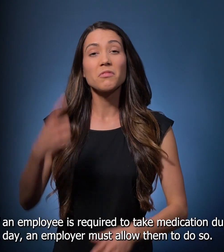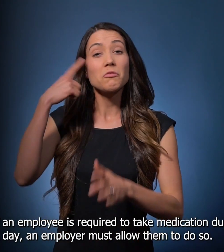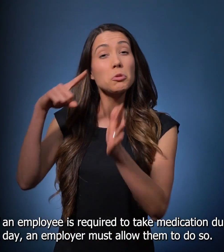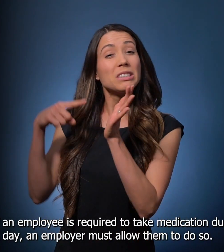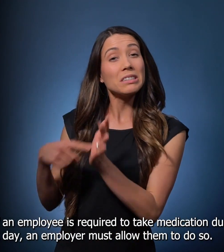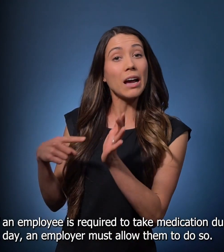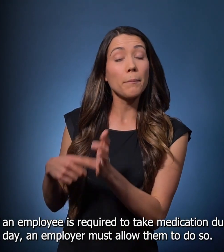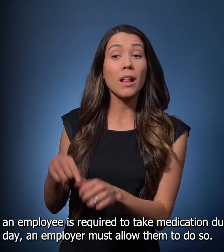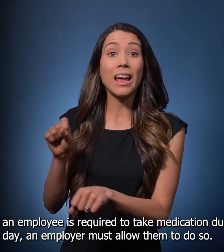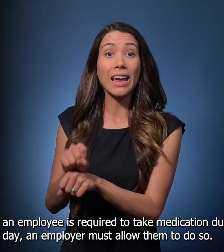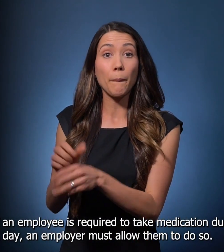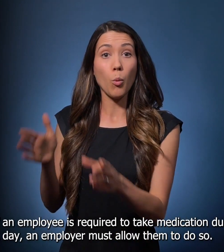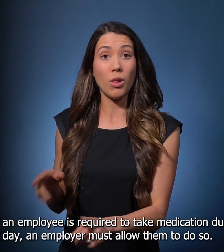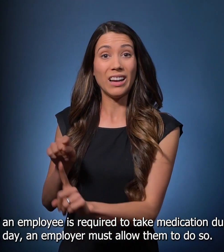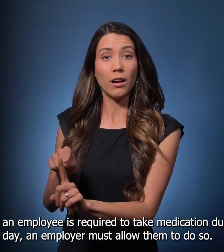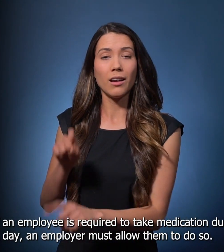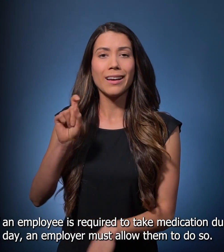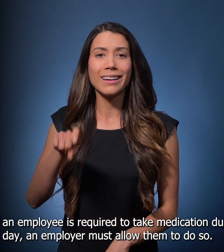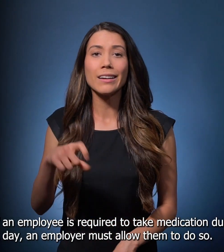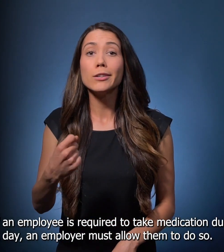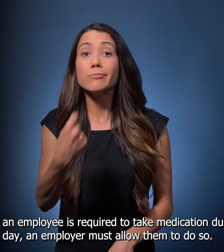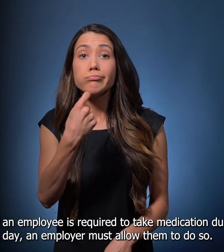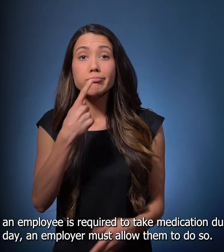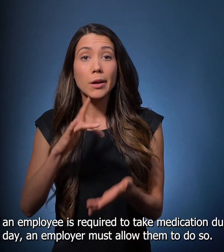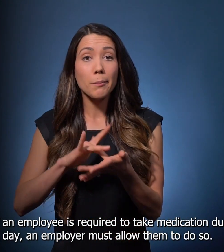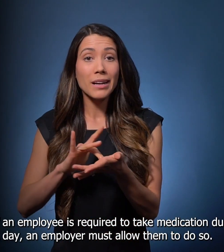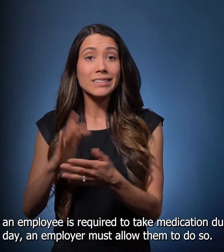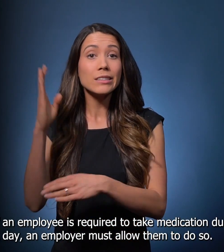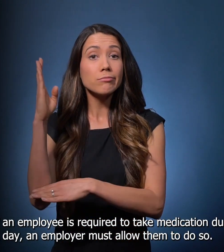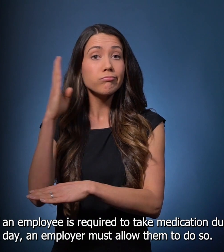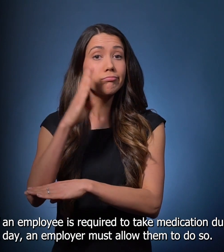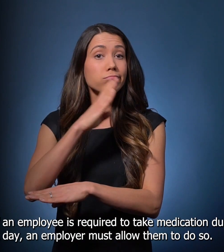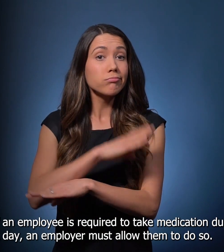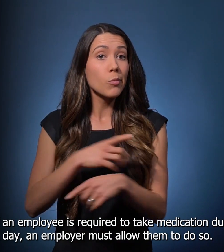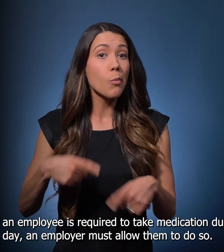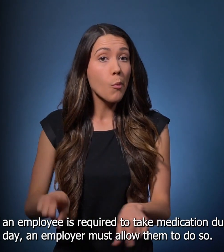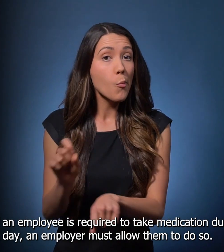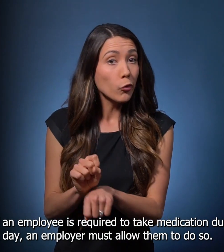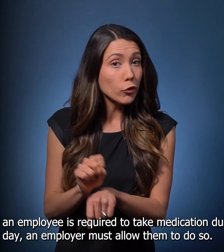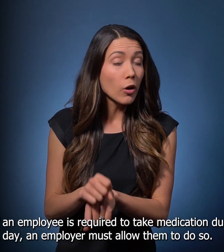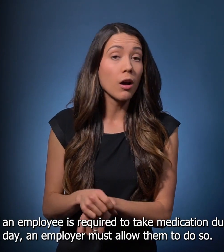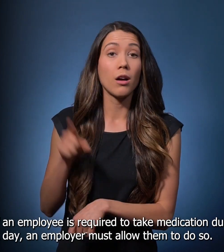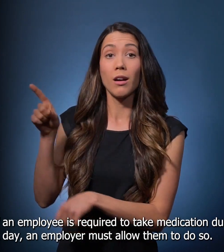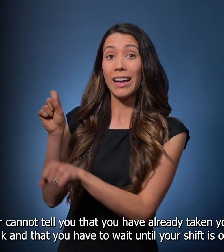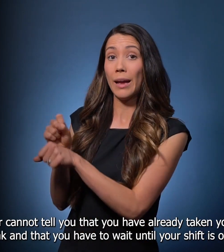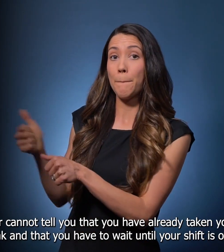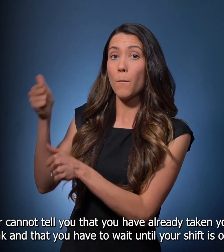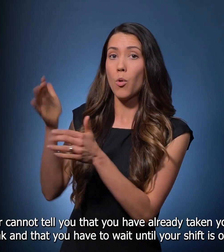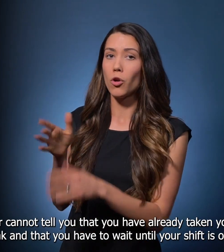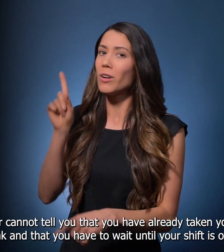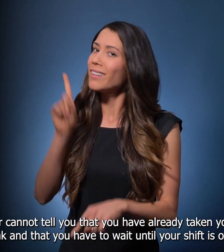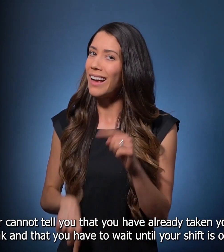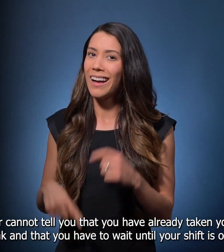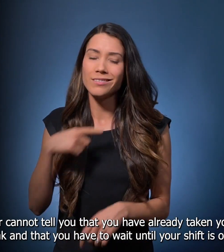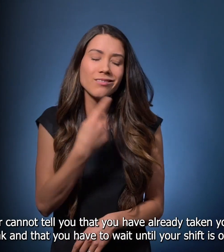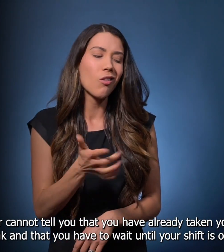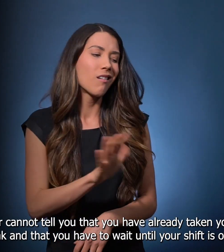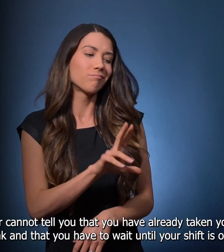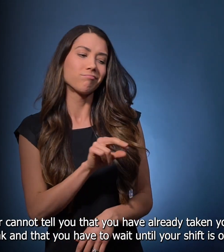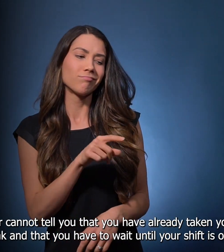For example, if an employee is required to take medication during the work day, an employer must allow them to do